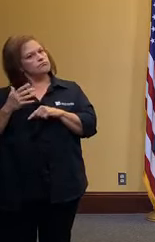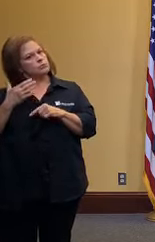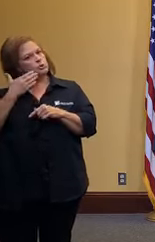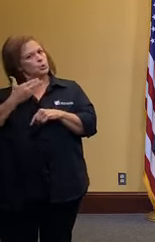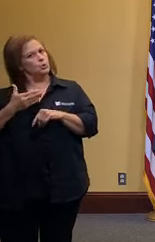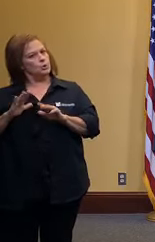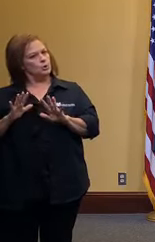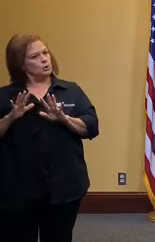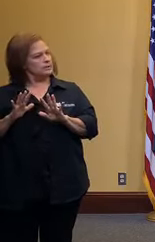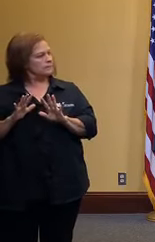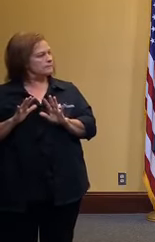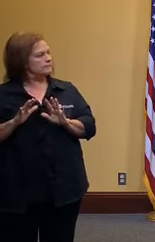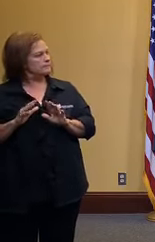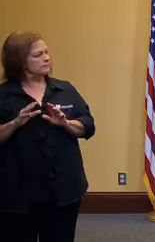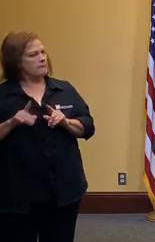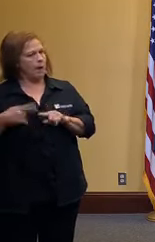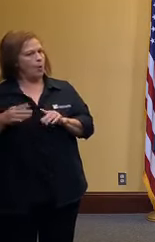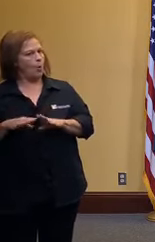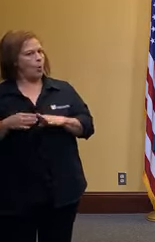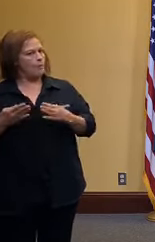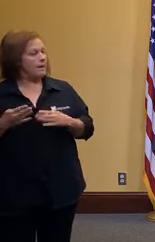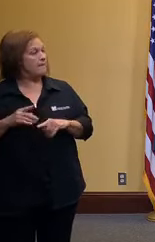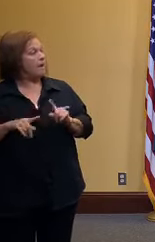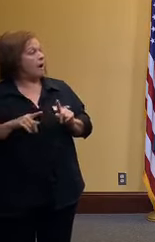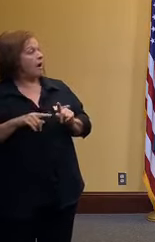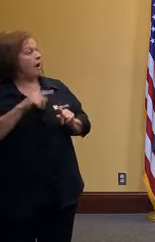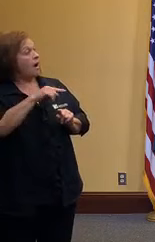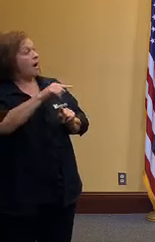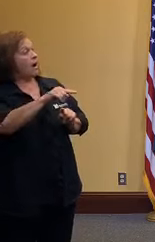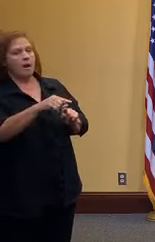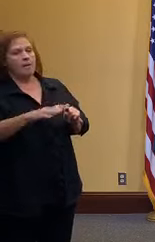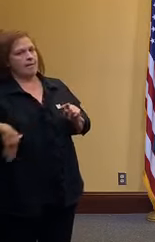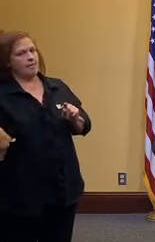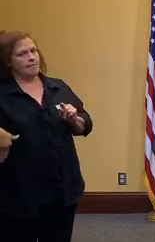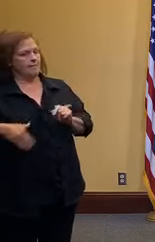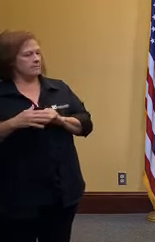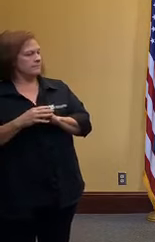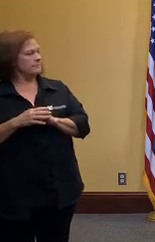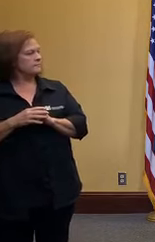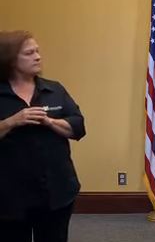you can see that not every area of the state is quite there yet next slide